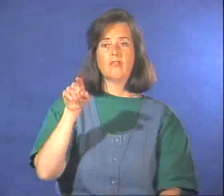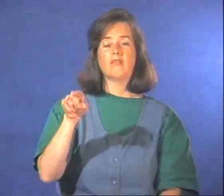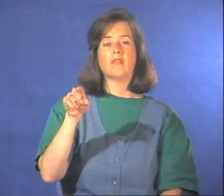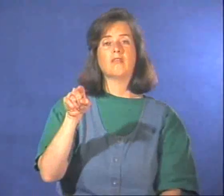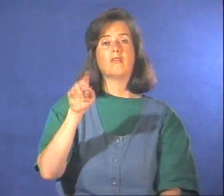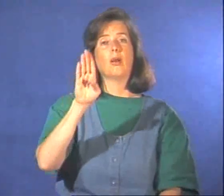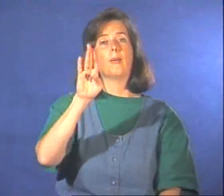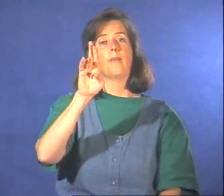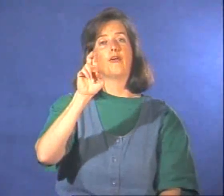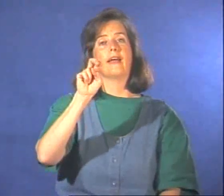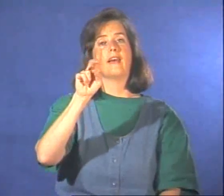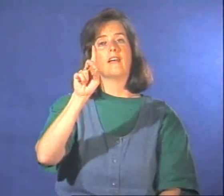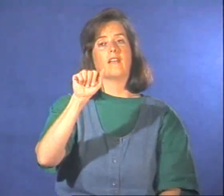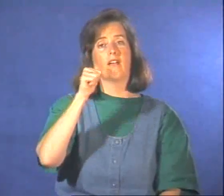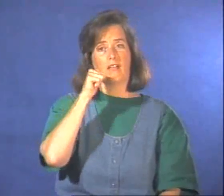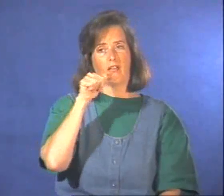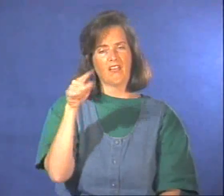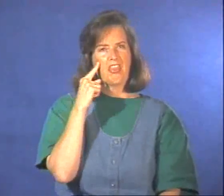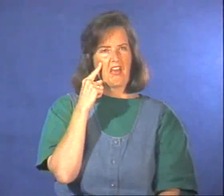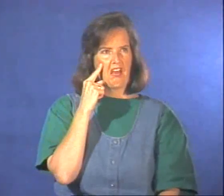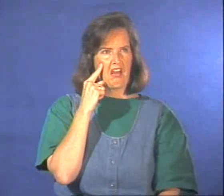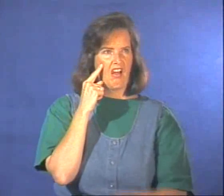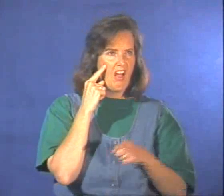Brenda thinks maybe she can take a shortcut.